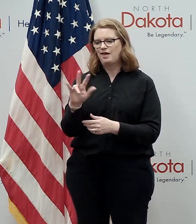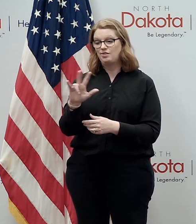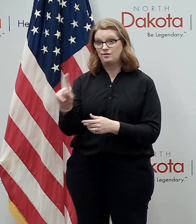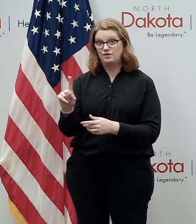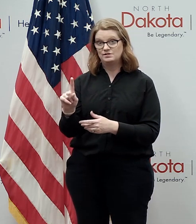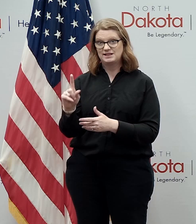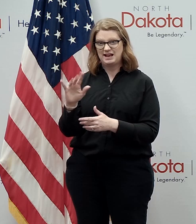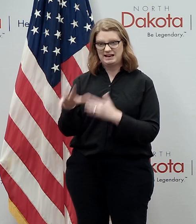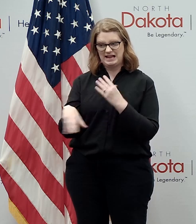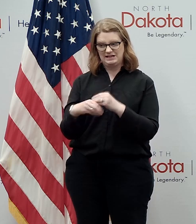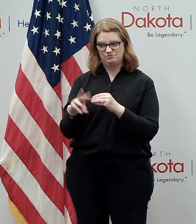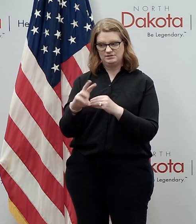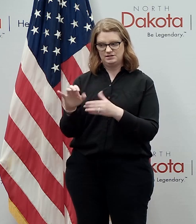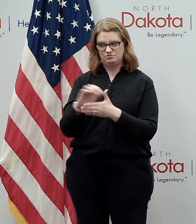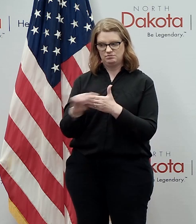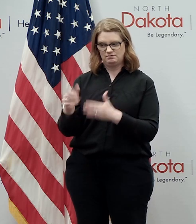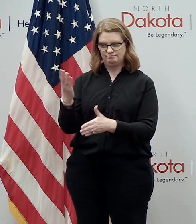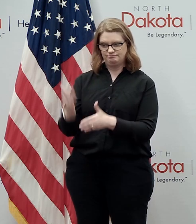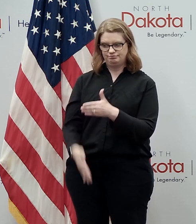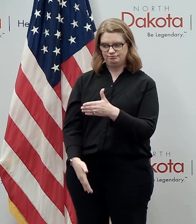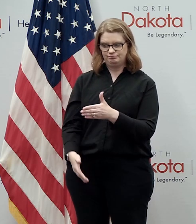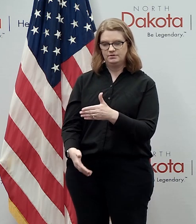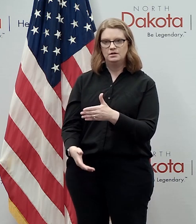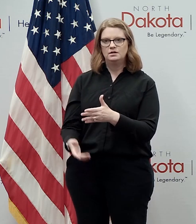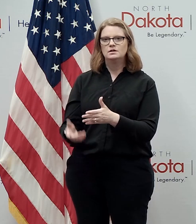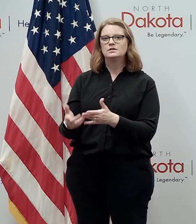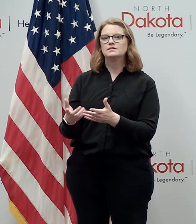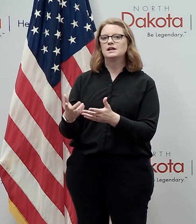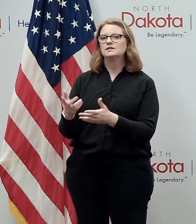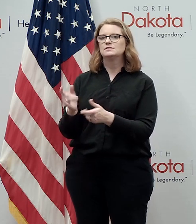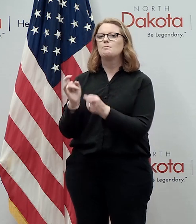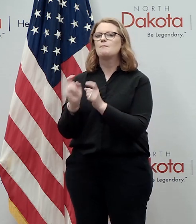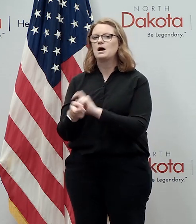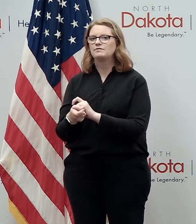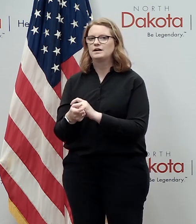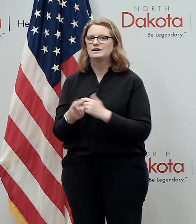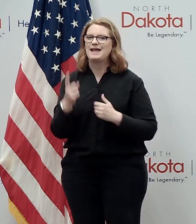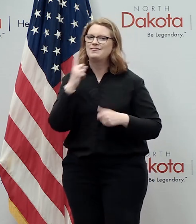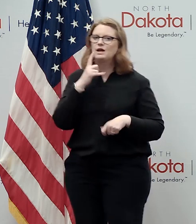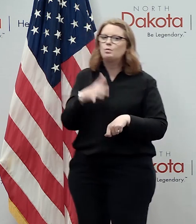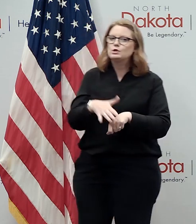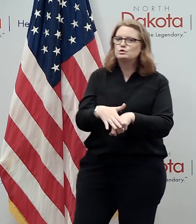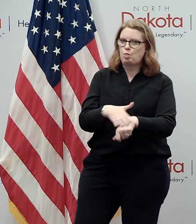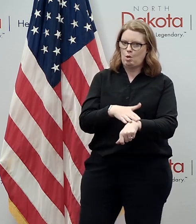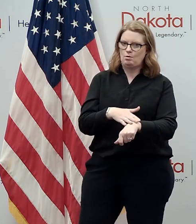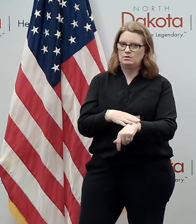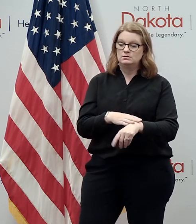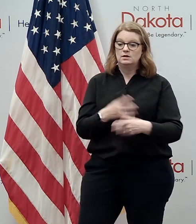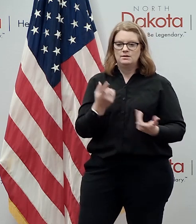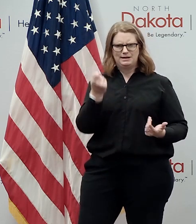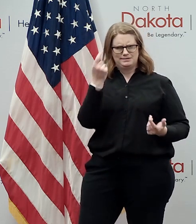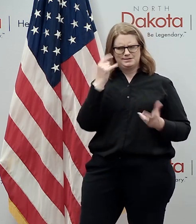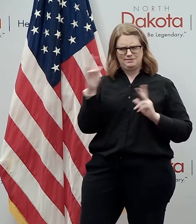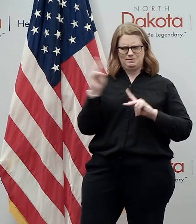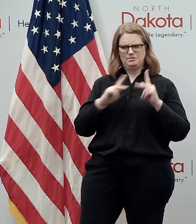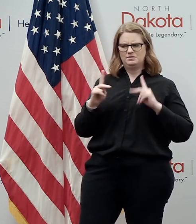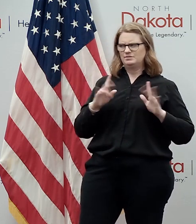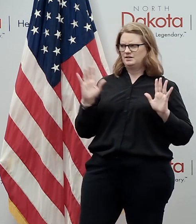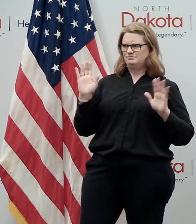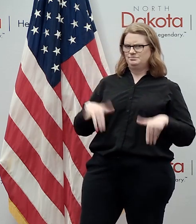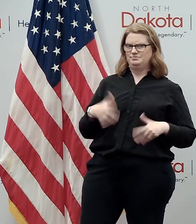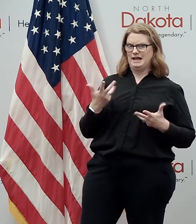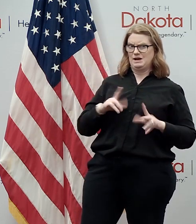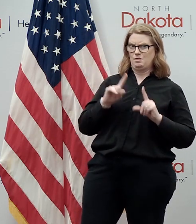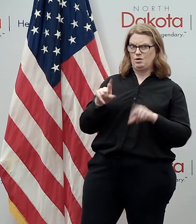31st, or I think it's actually going to slow the economy coming back. It's going to keep people, uh, wanting to be unemployed versus working